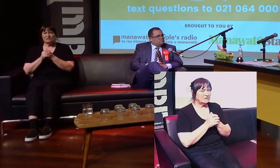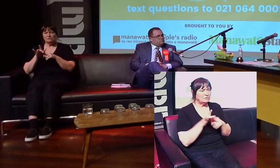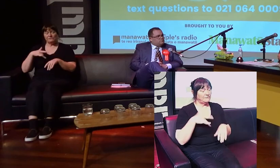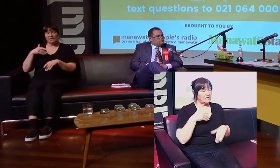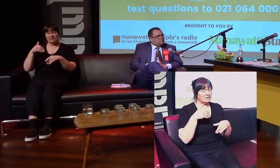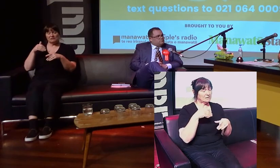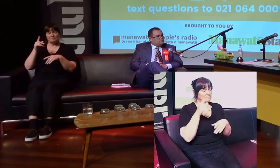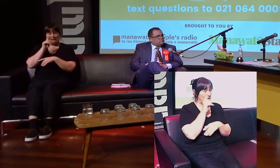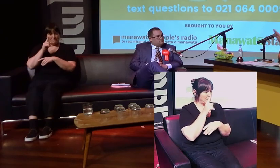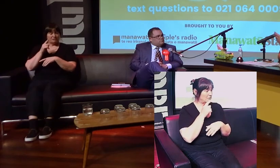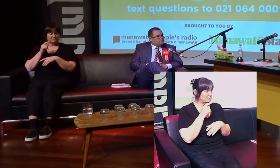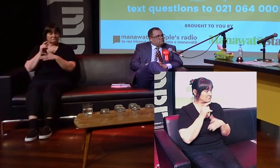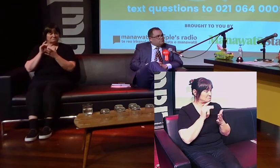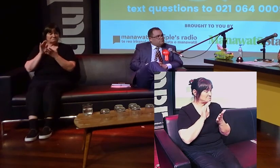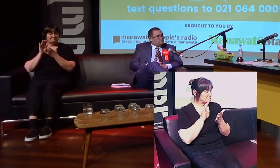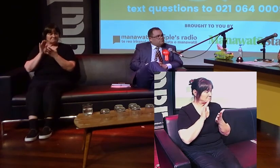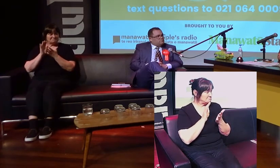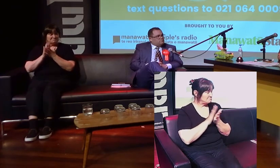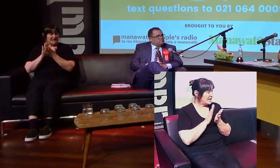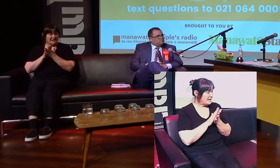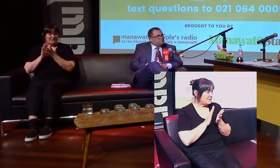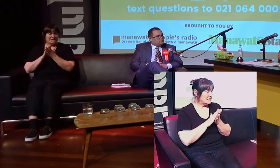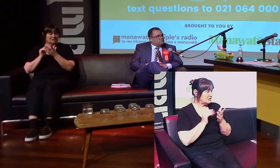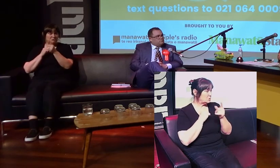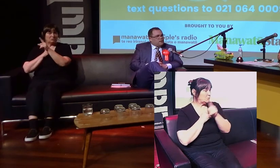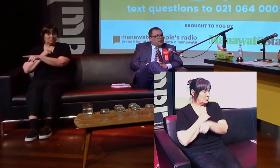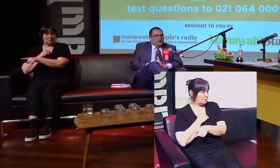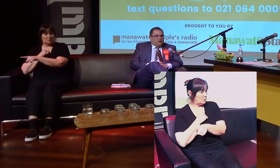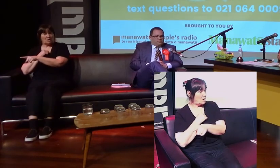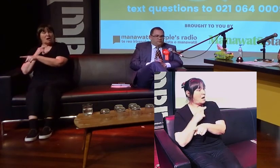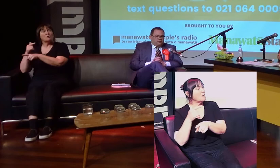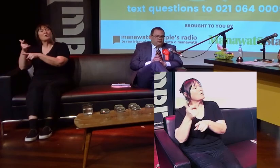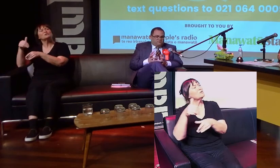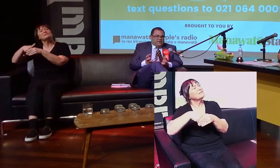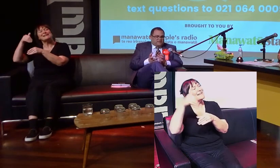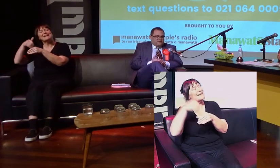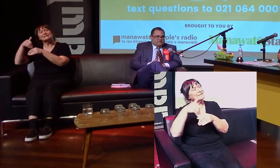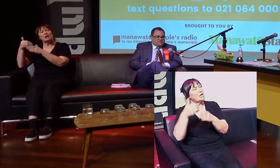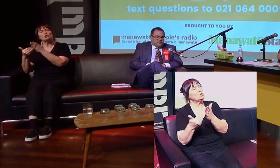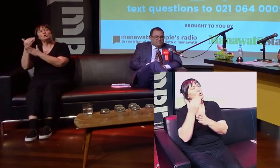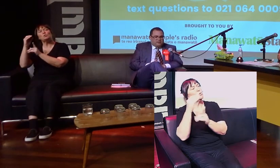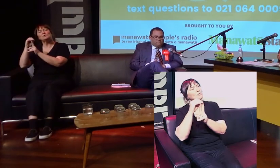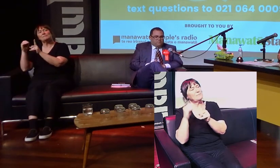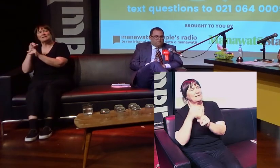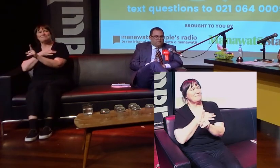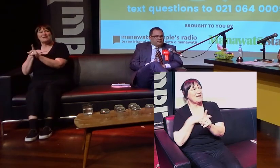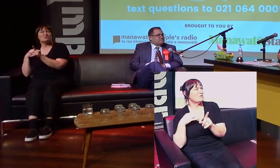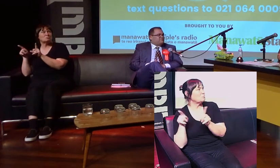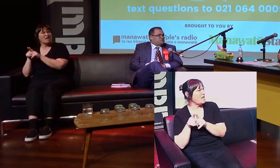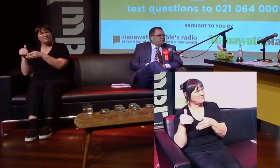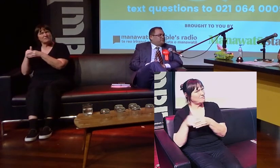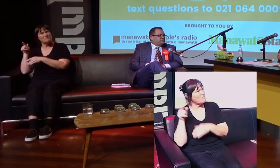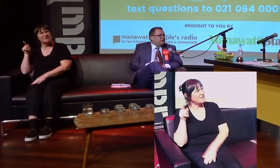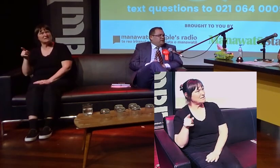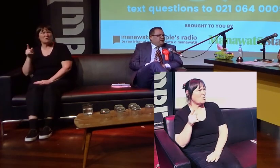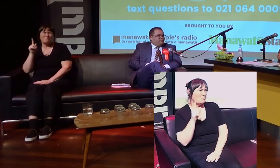to be reflective of the community to bring in another councillor after a general election? I think the reality is that electors